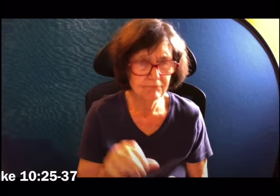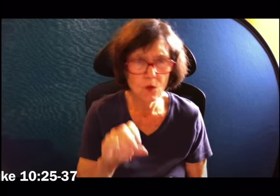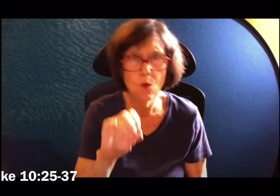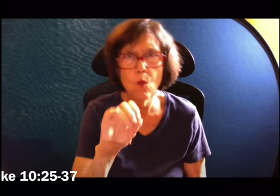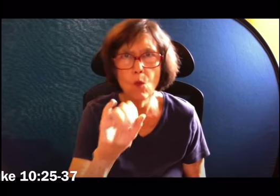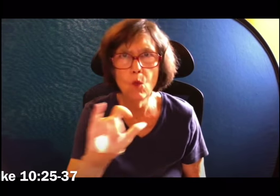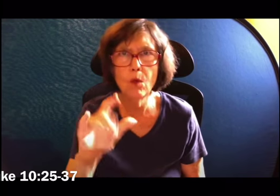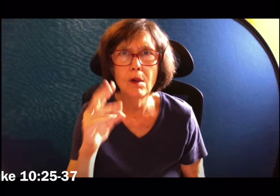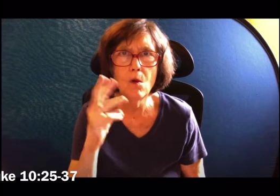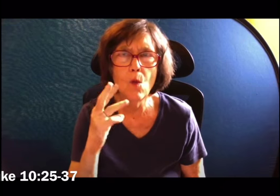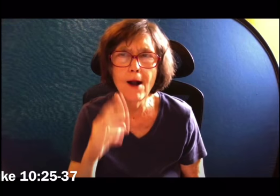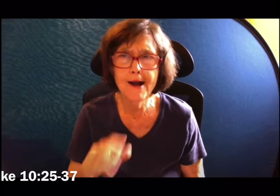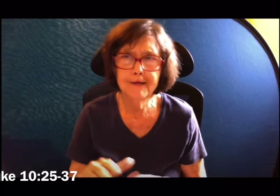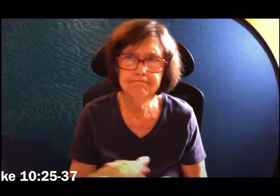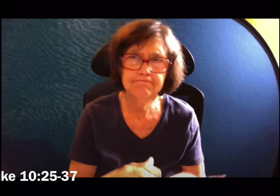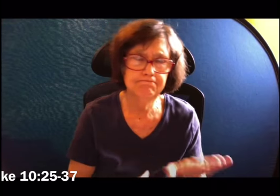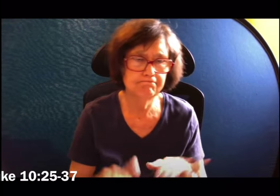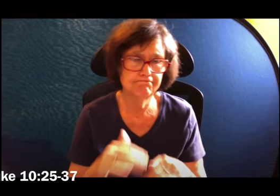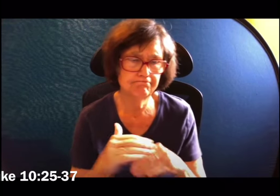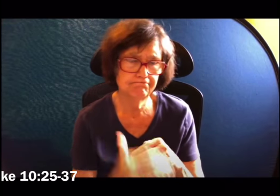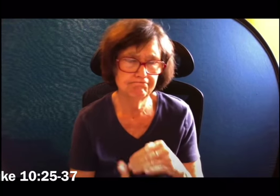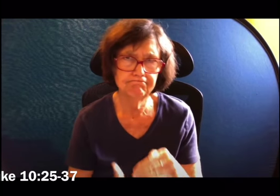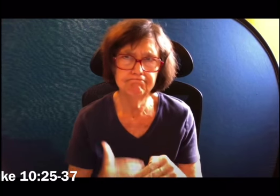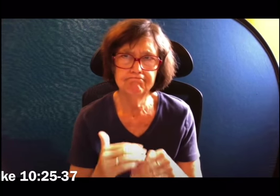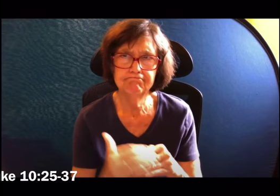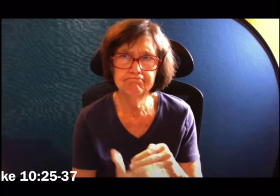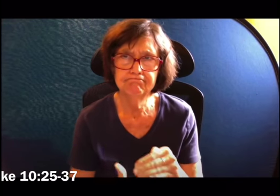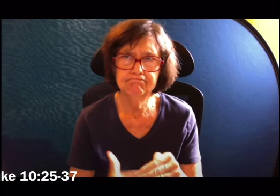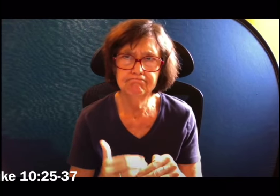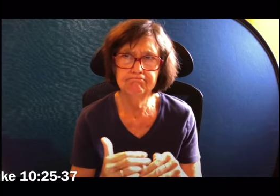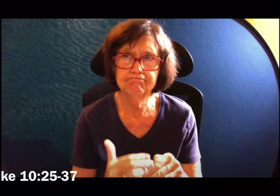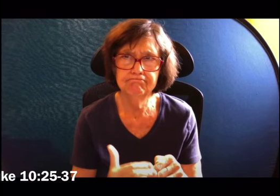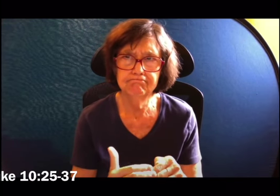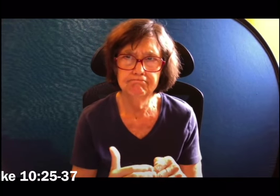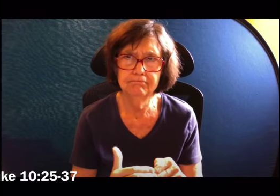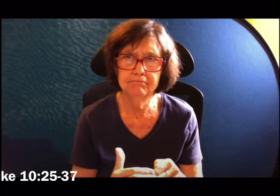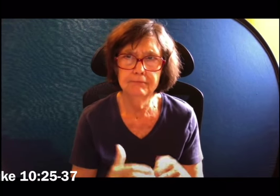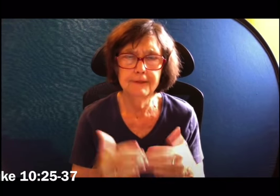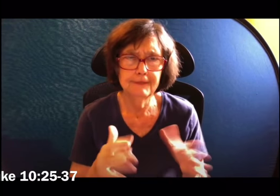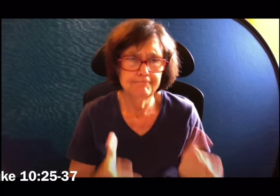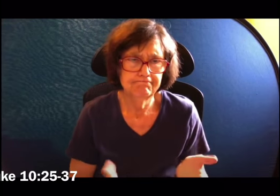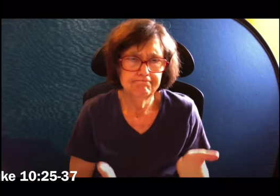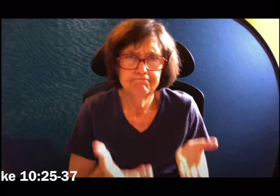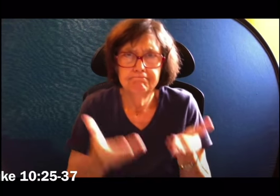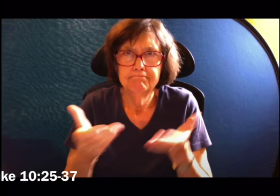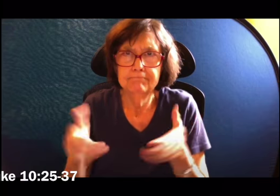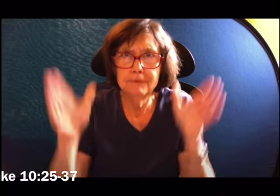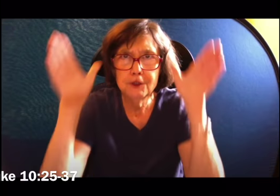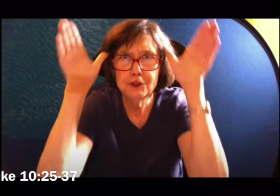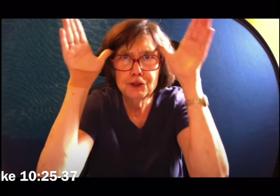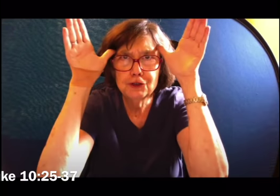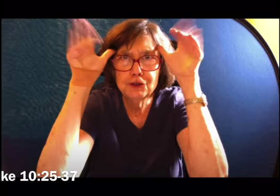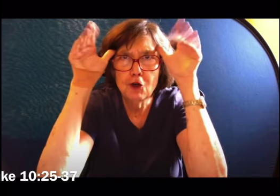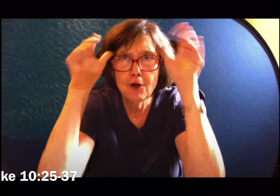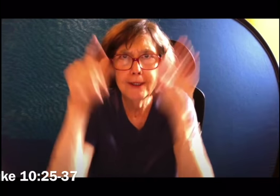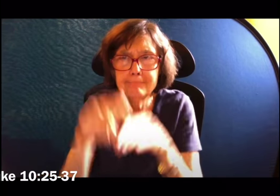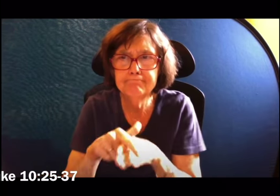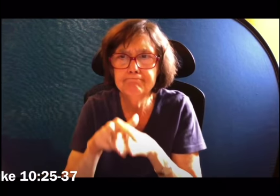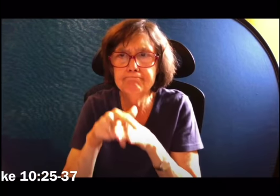the site. And he approached the victim, poured oil and wine over his wounds and bandaged